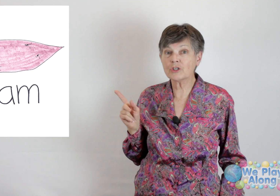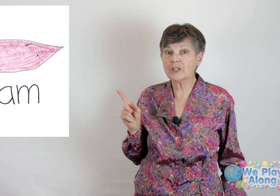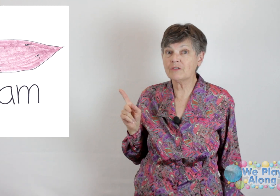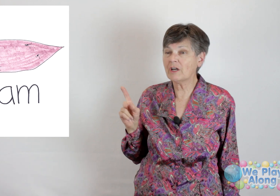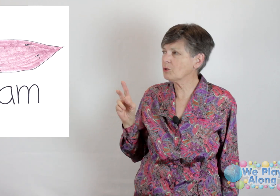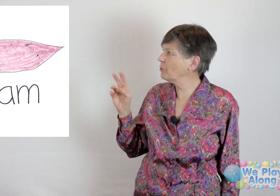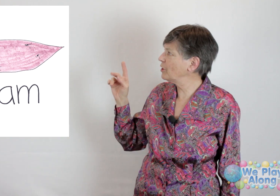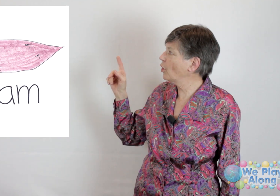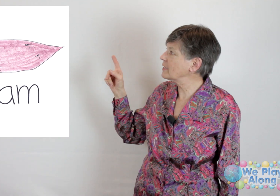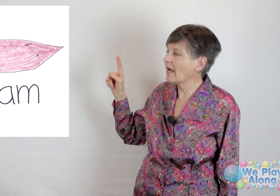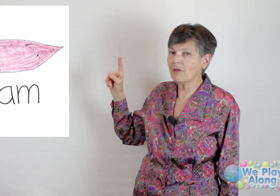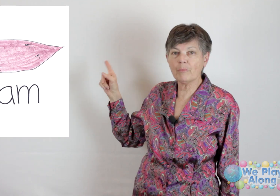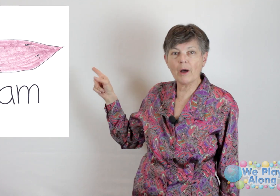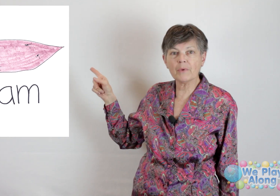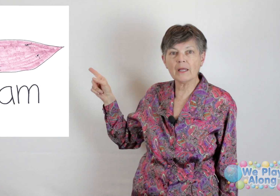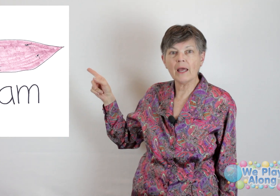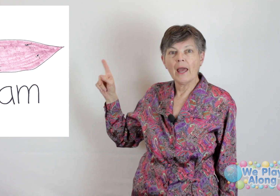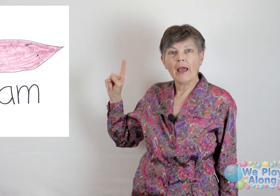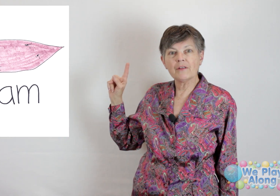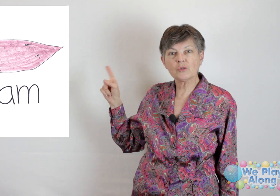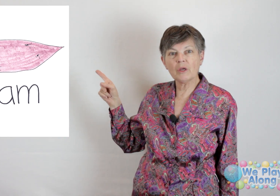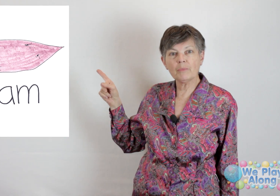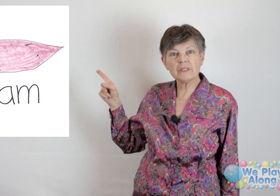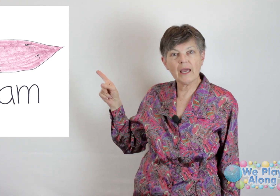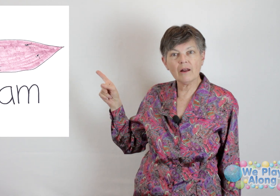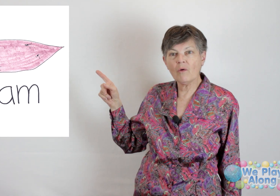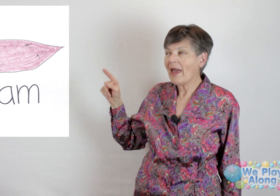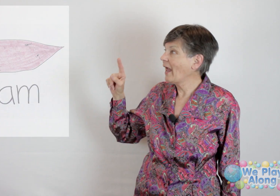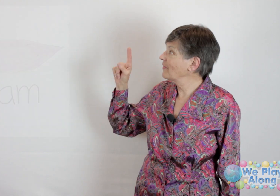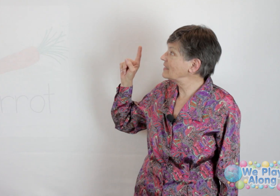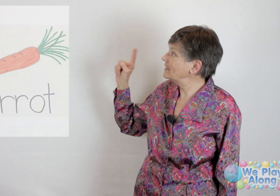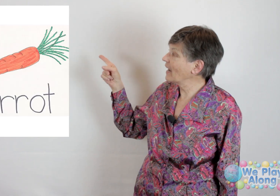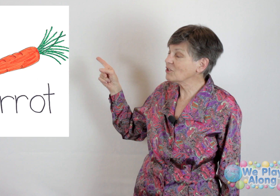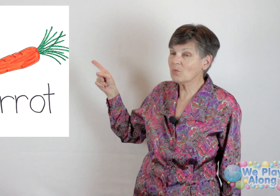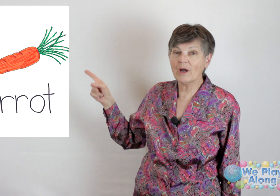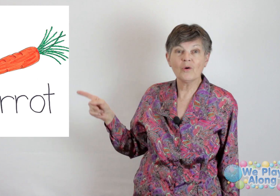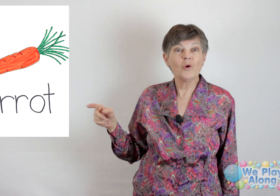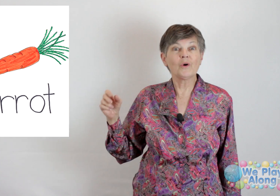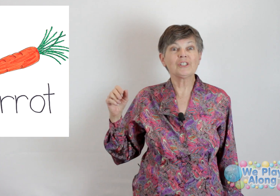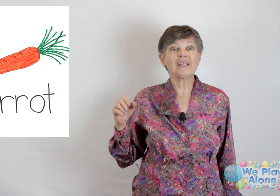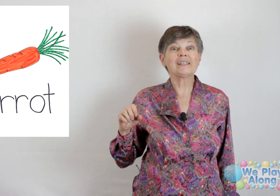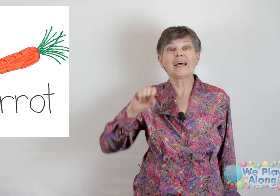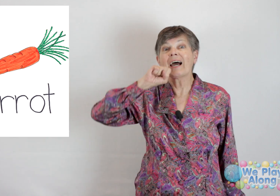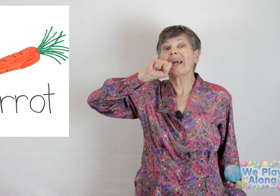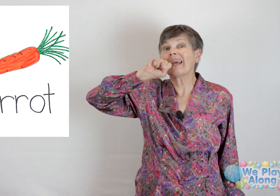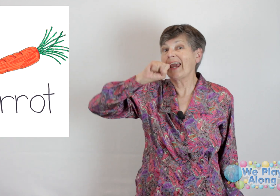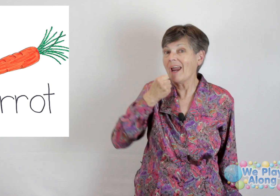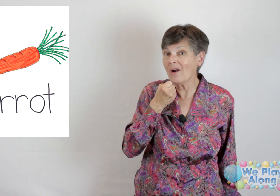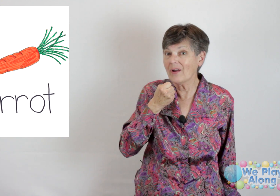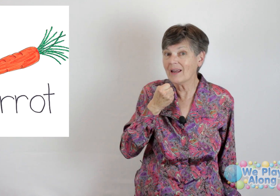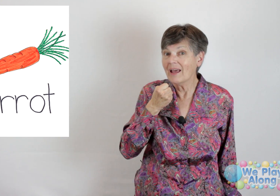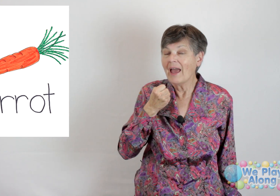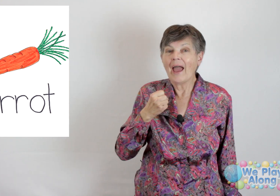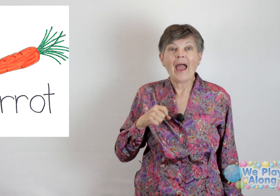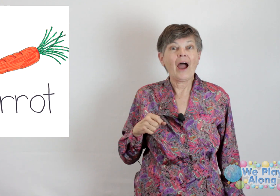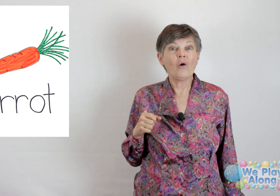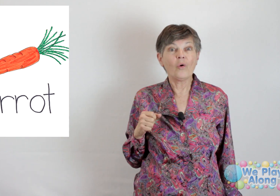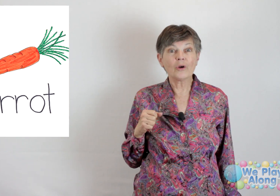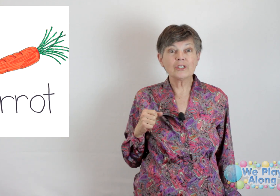starchy vegetable. But notice how the pumpkin and the sweet potato and this next one, which is a carrot, how orange